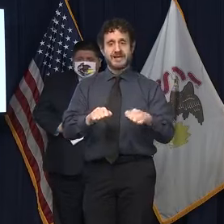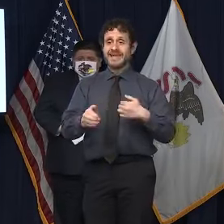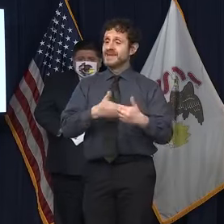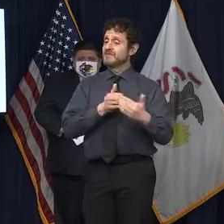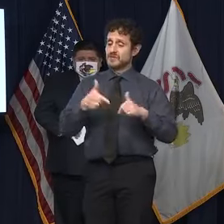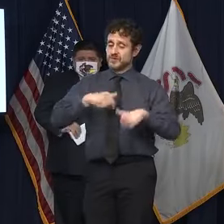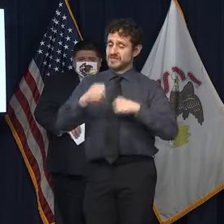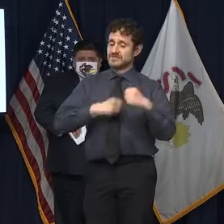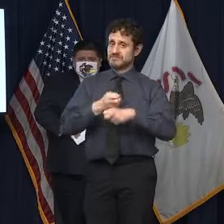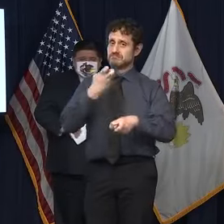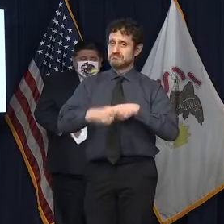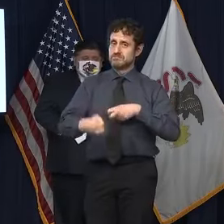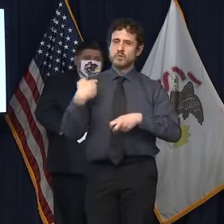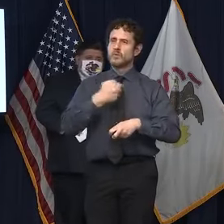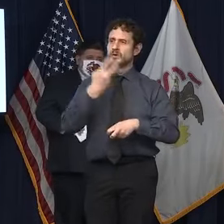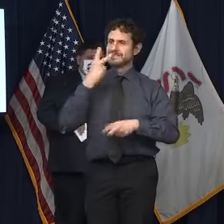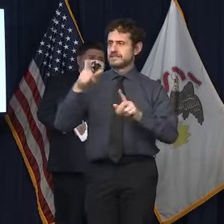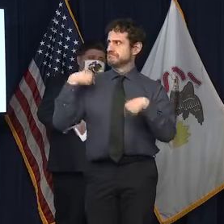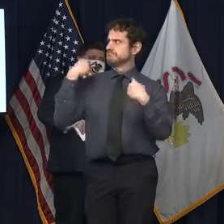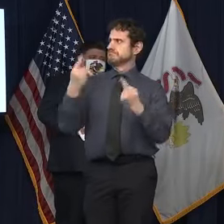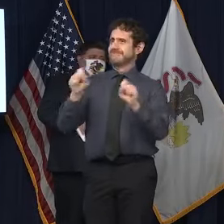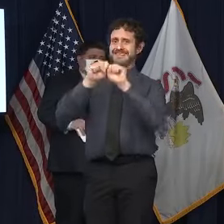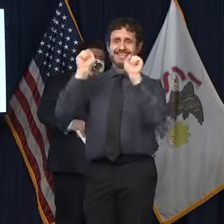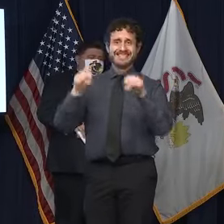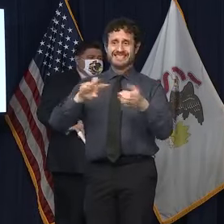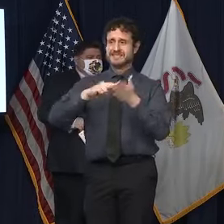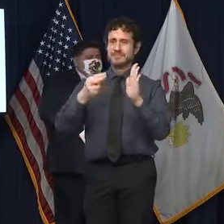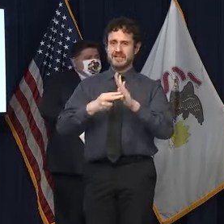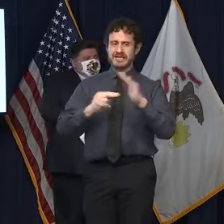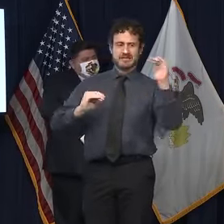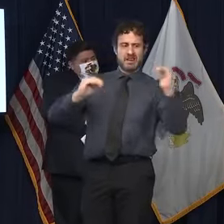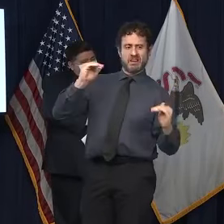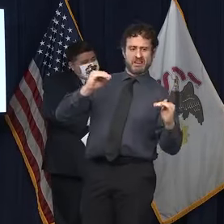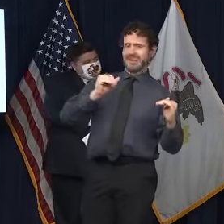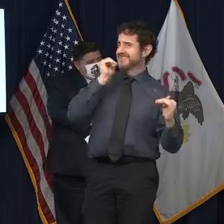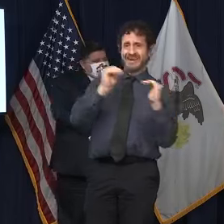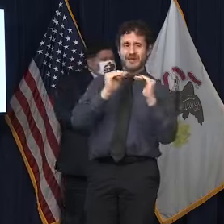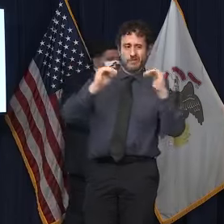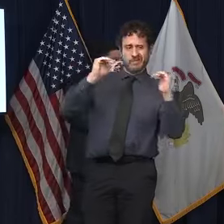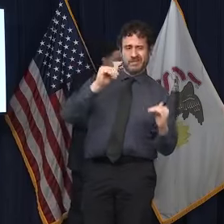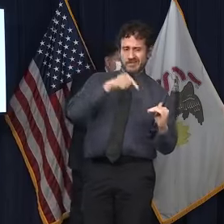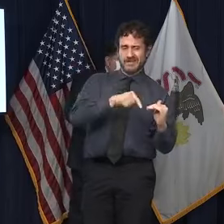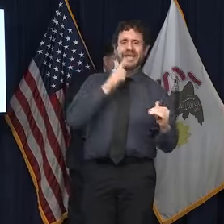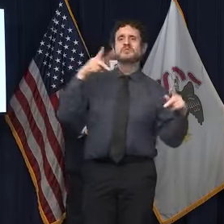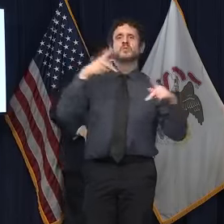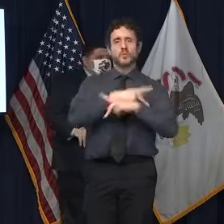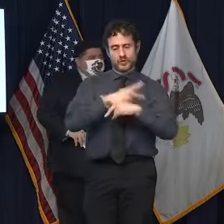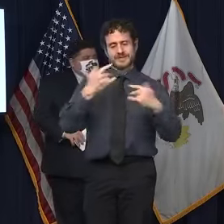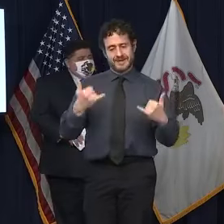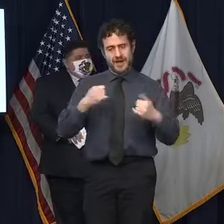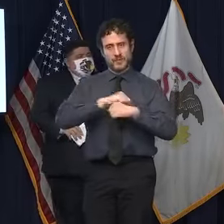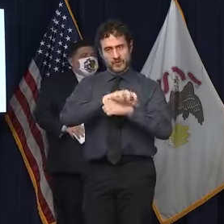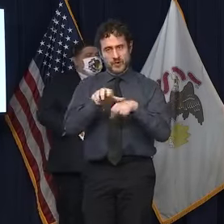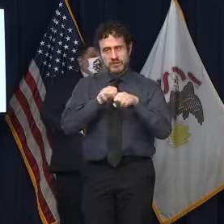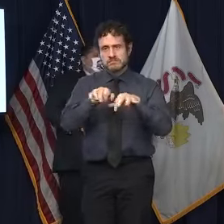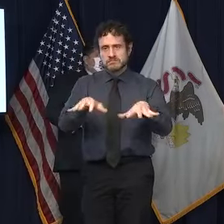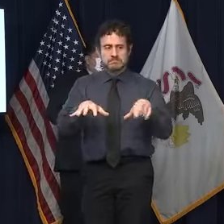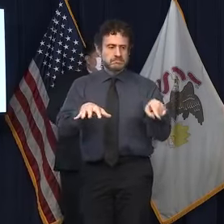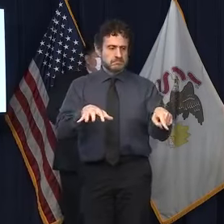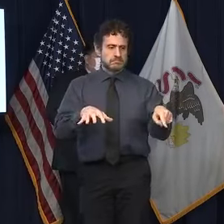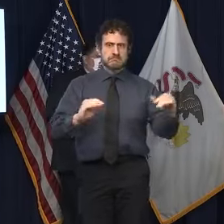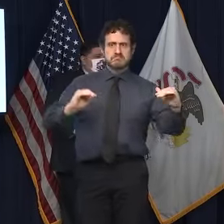how existing inequities in our system are worsened during a public health crisis such as one we're experiencing.